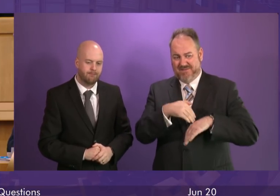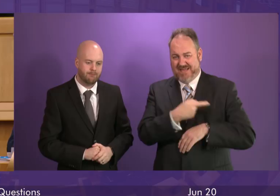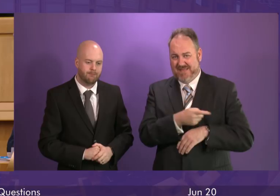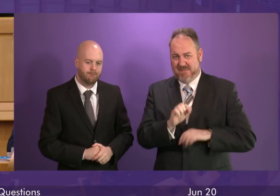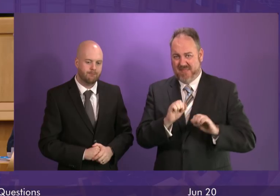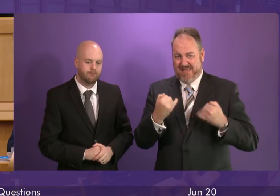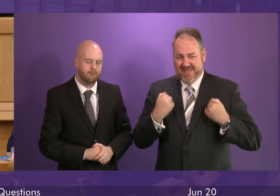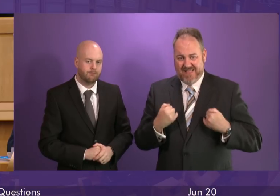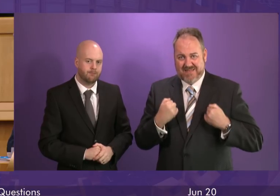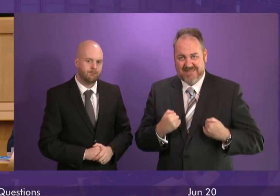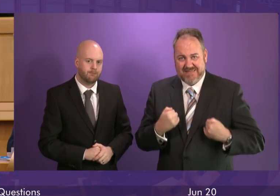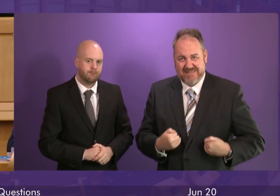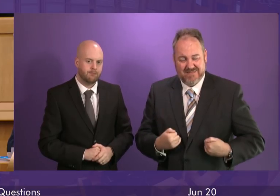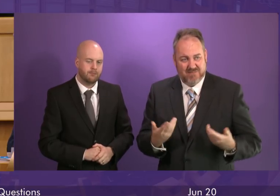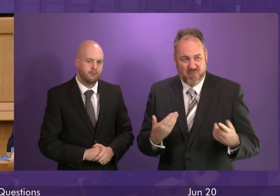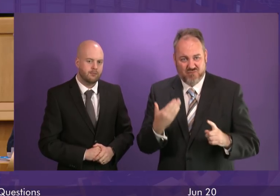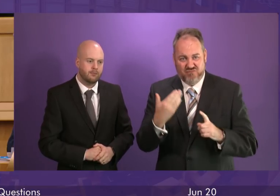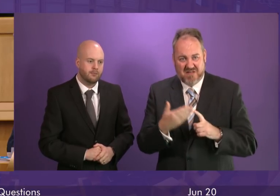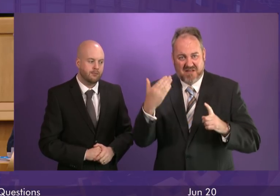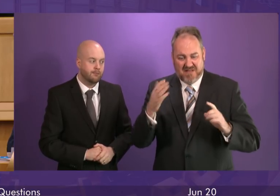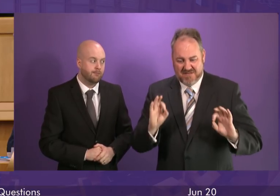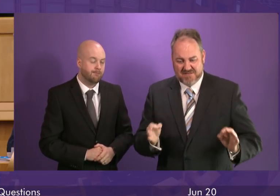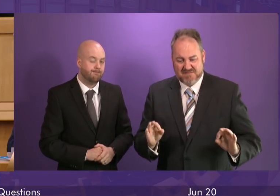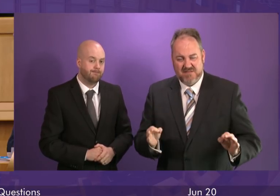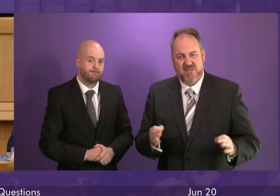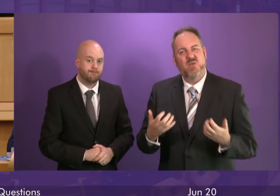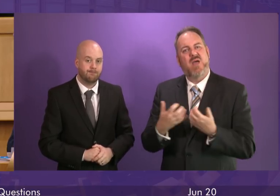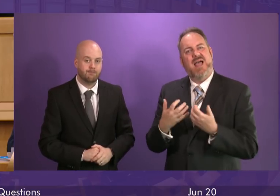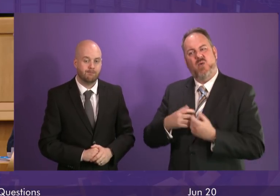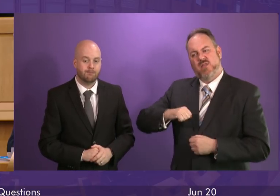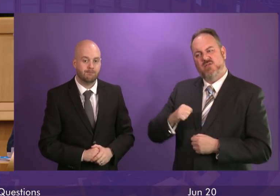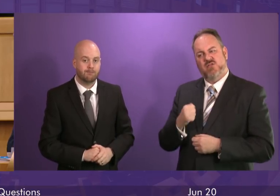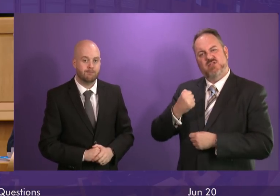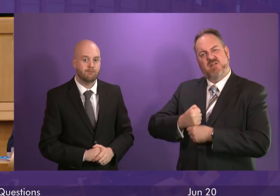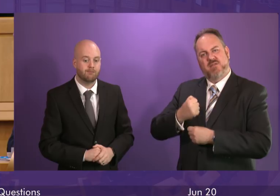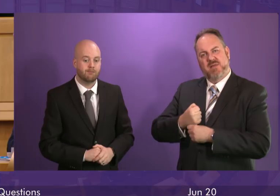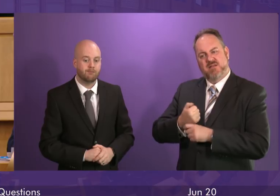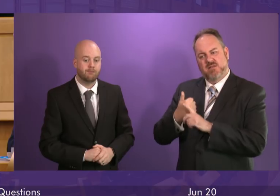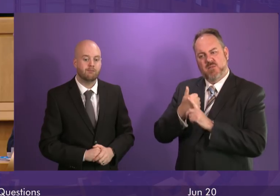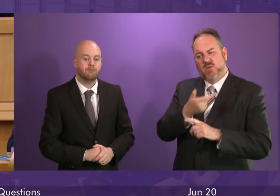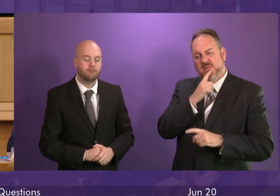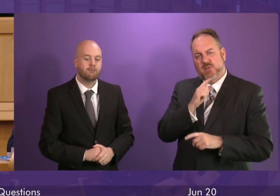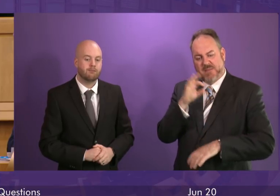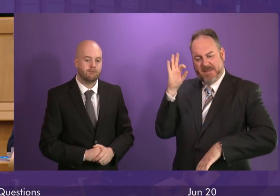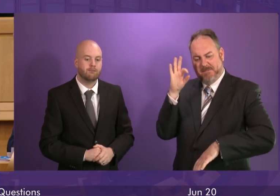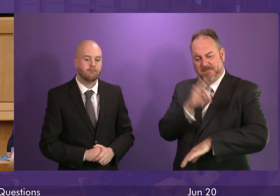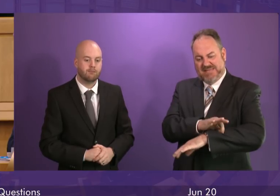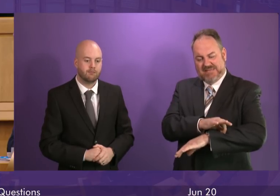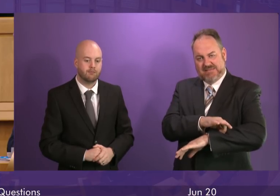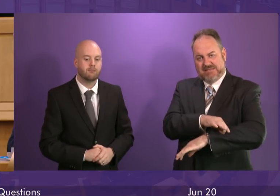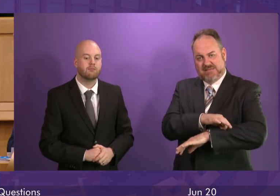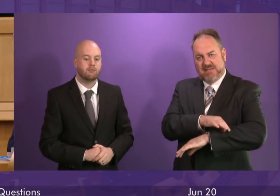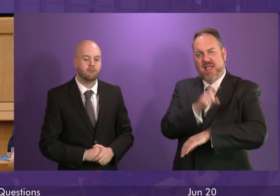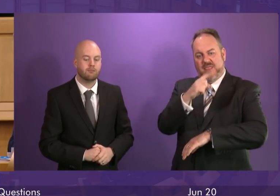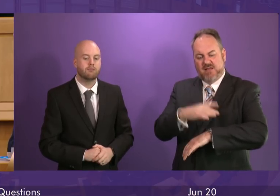illnesses are not even being acknowledged. So First Minister what can the Scottish Government do for those patients who are bitten by a tick, infected with Lyme disease